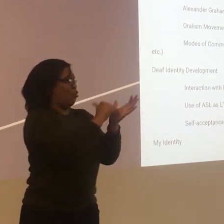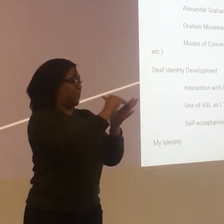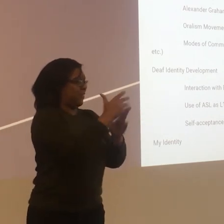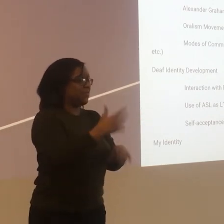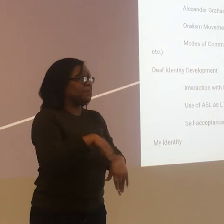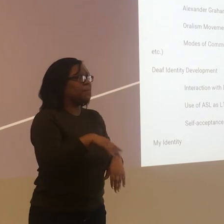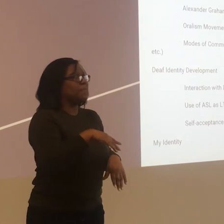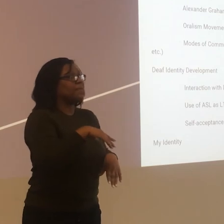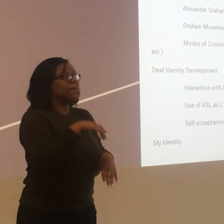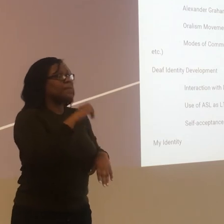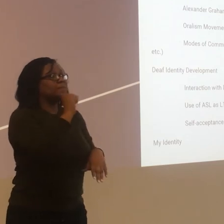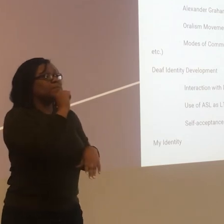will make it seem very awkward.